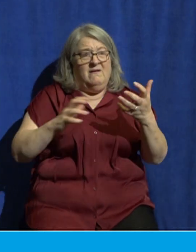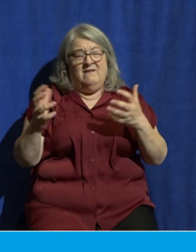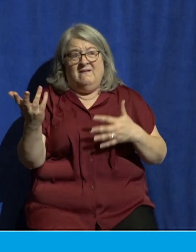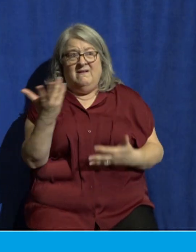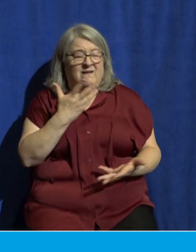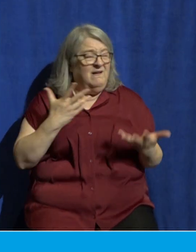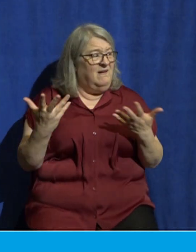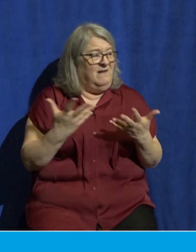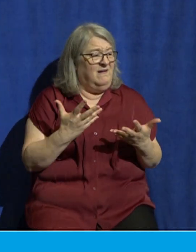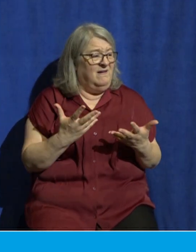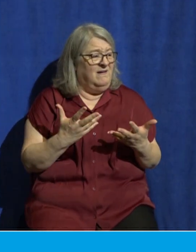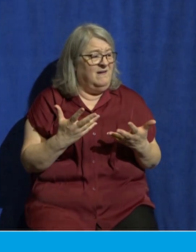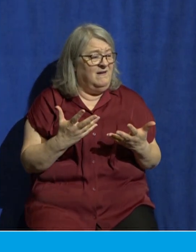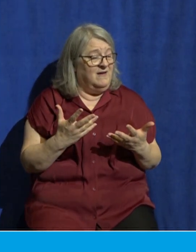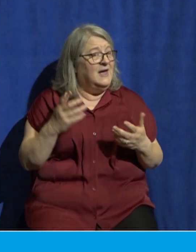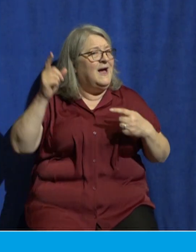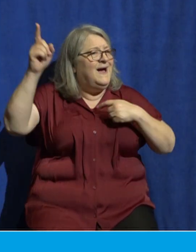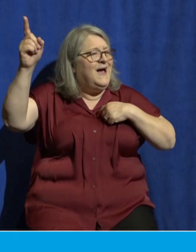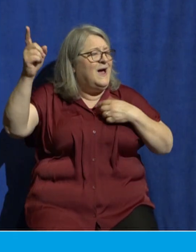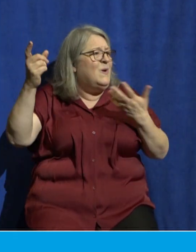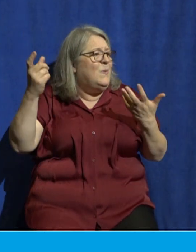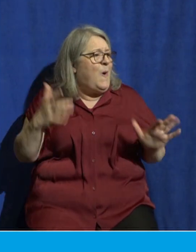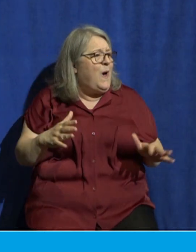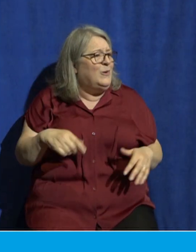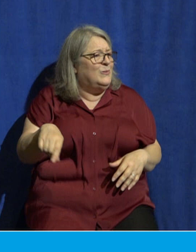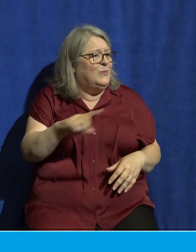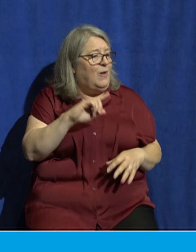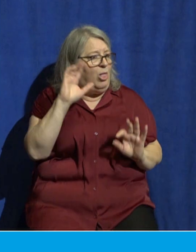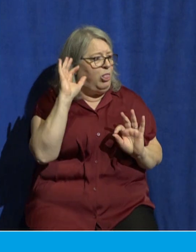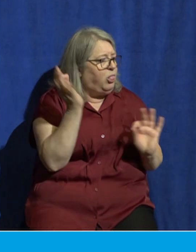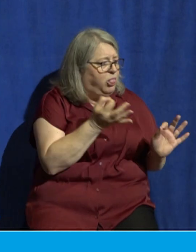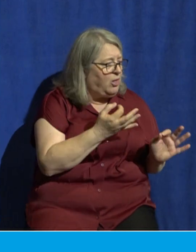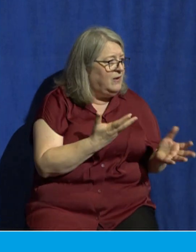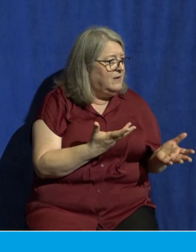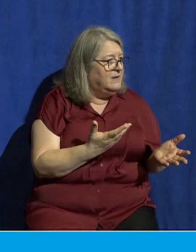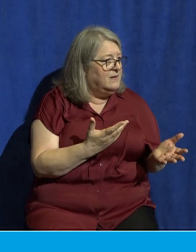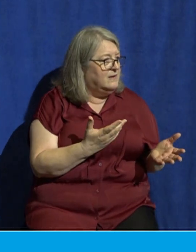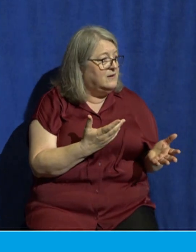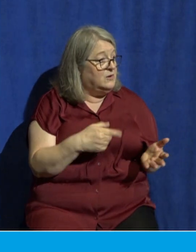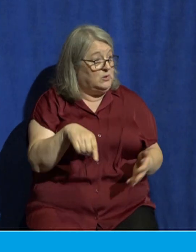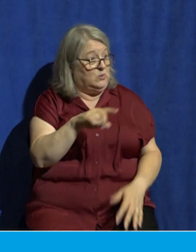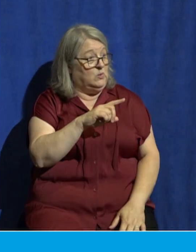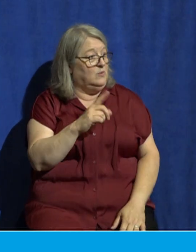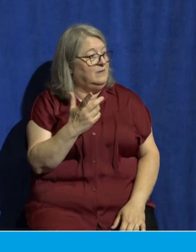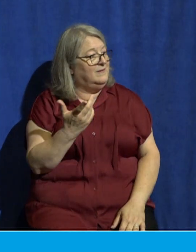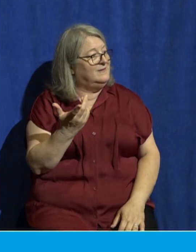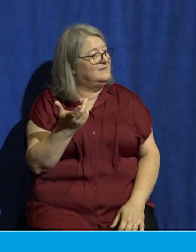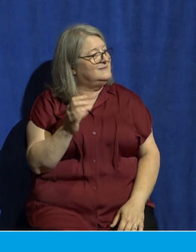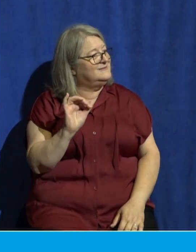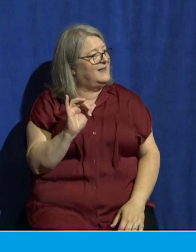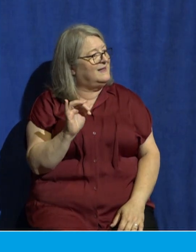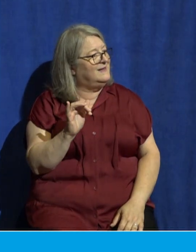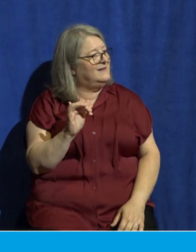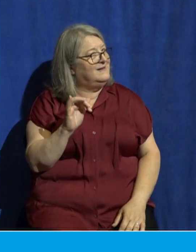I don't want you to be distracted to the point where you forget you've been sent out on a mission